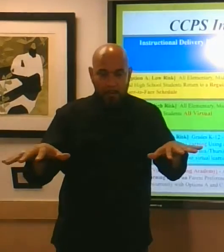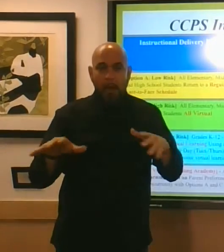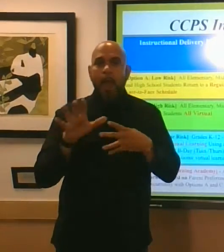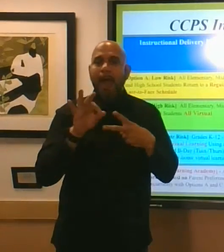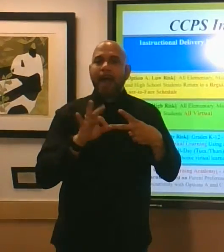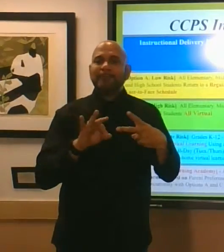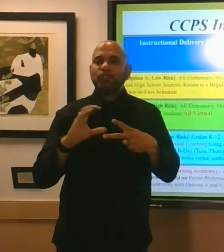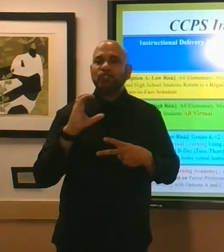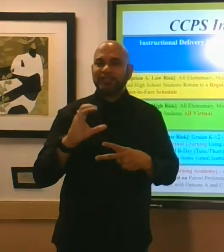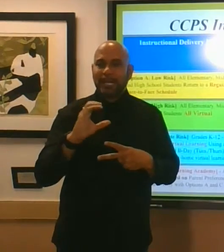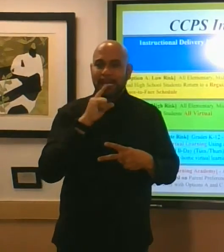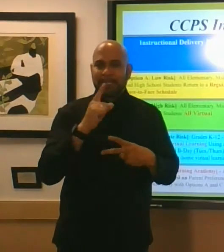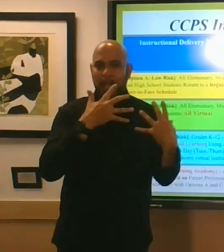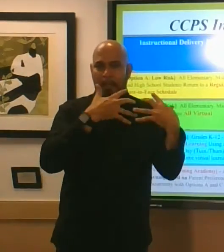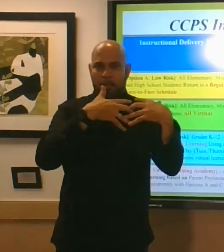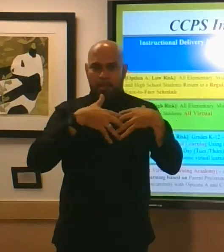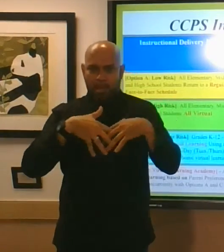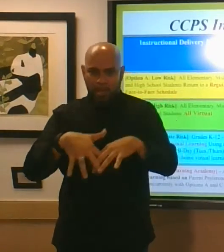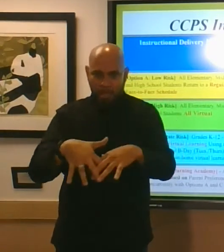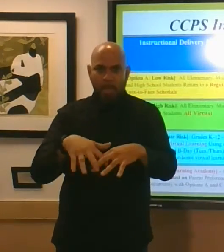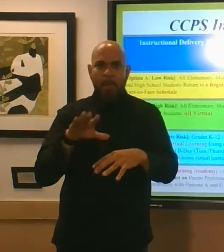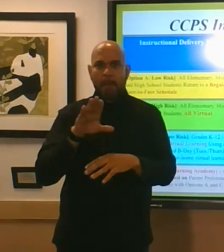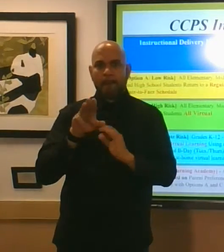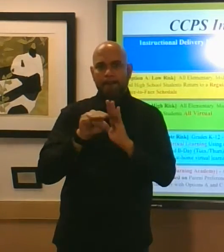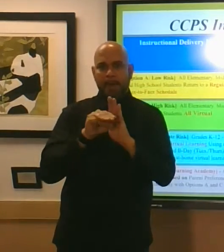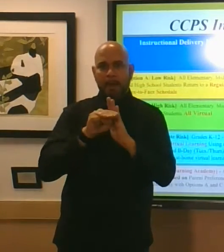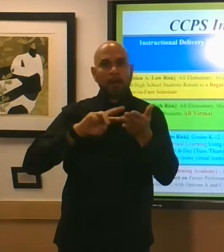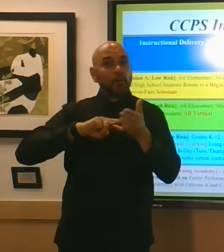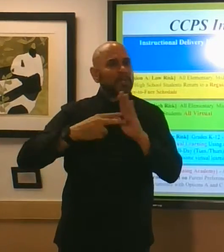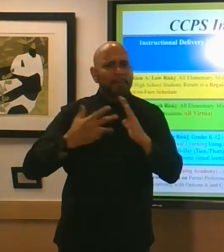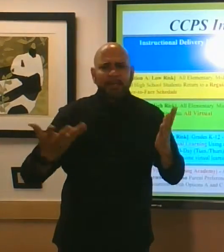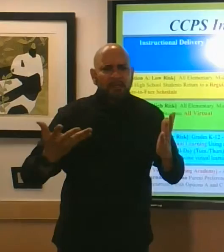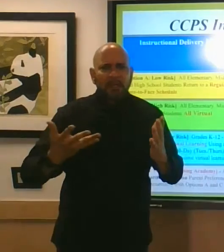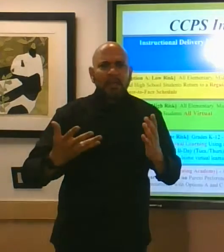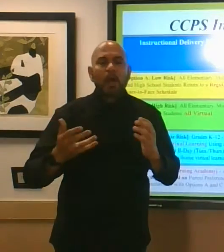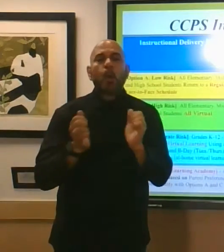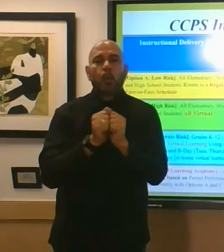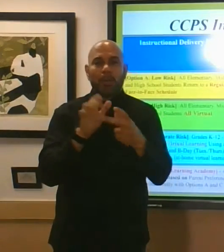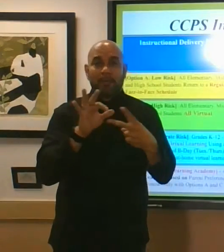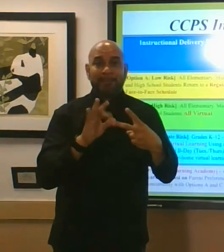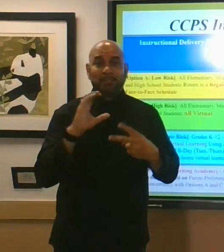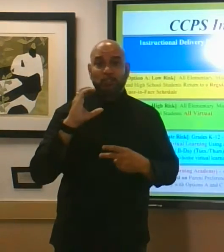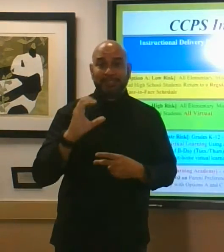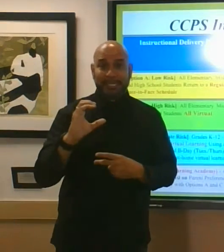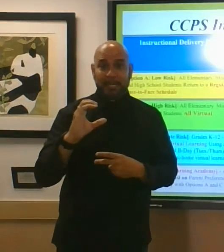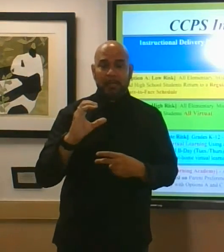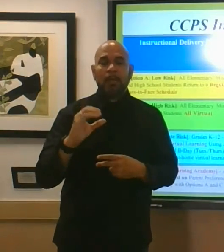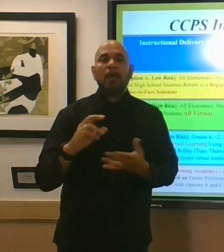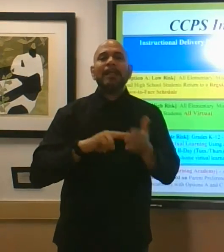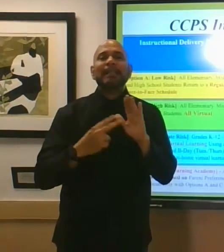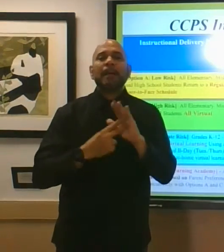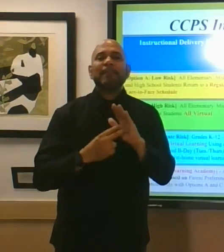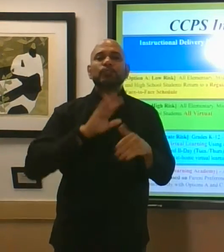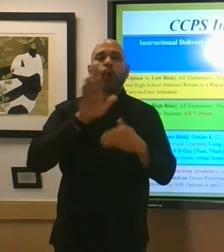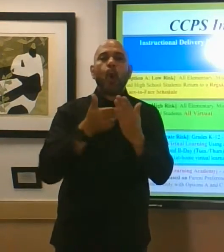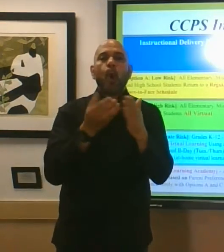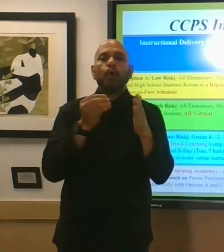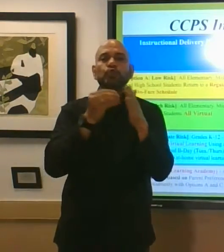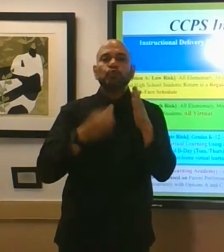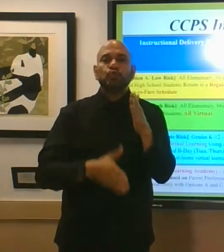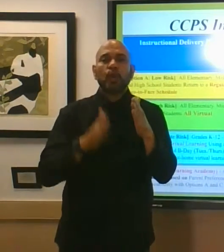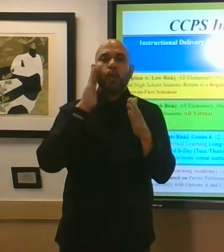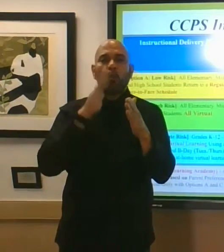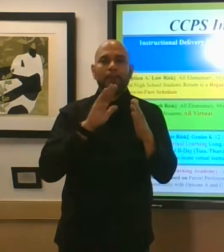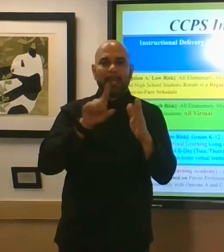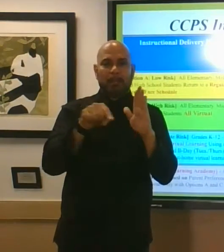what does that mean what we're going to do with option c is every student will be designated an